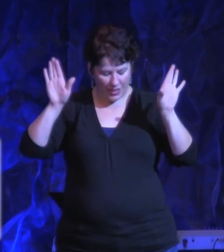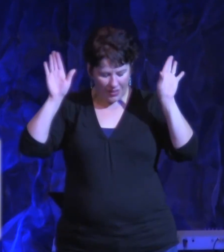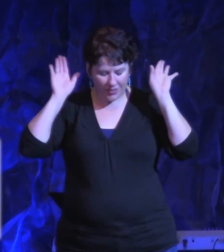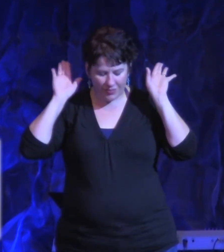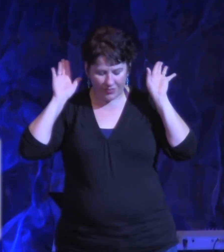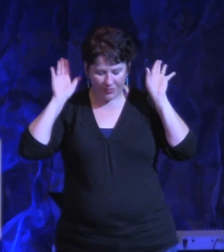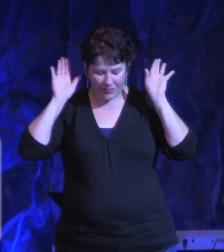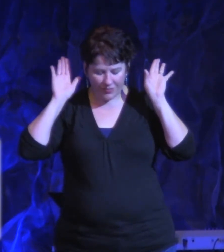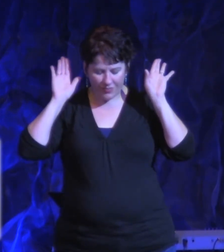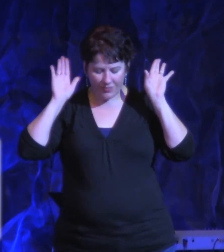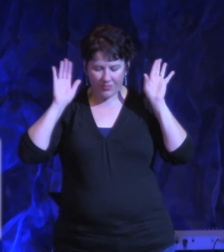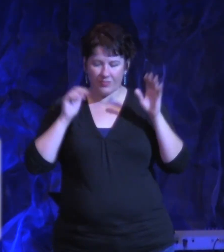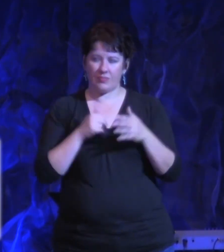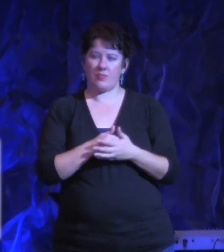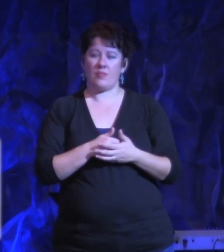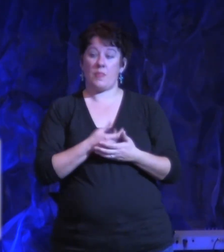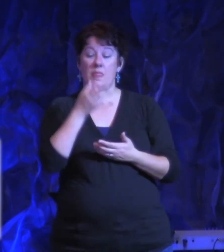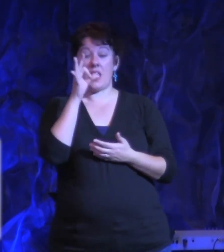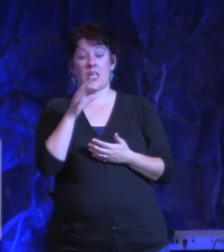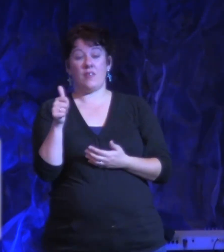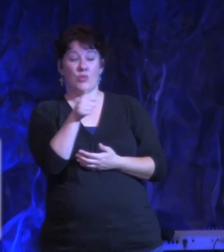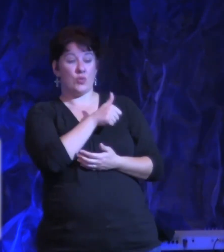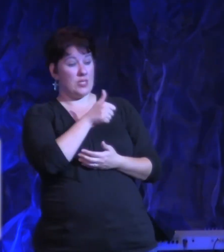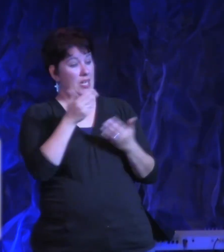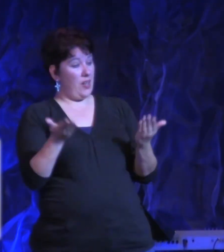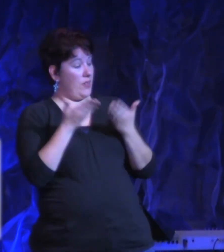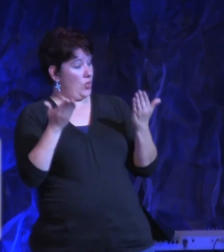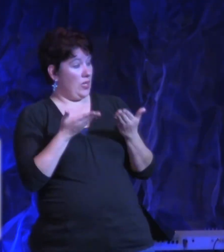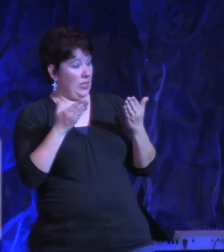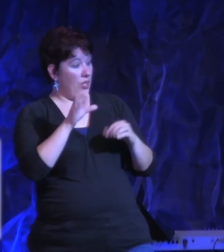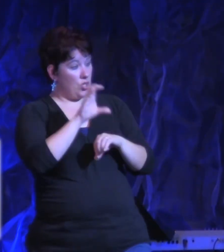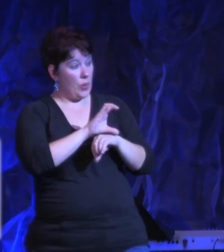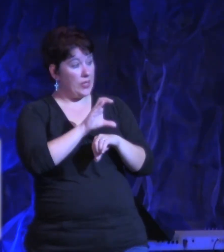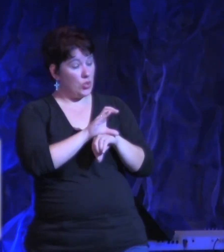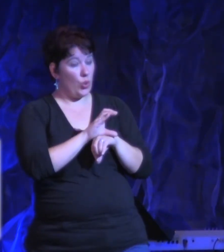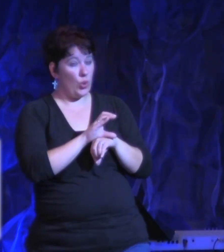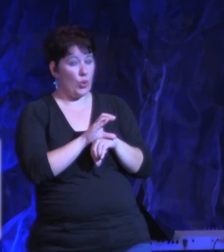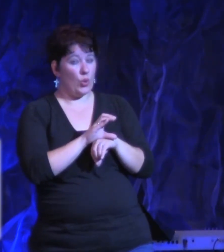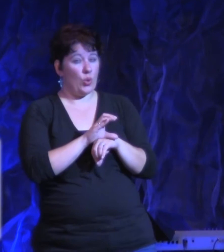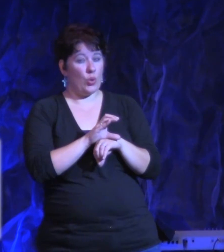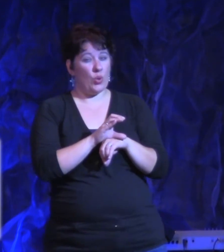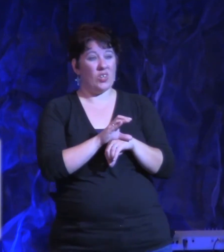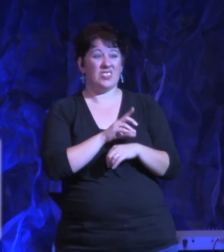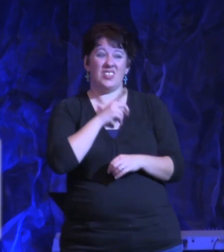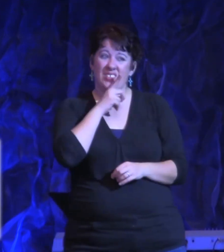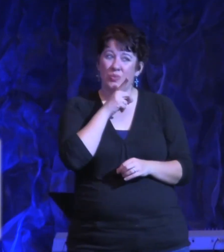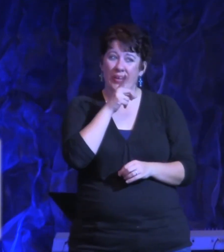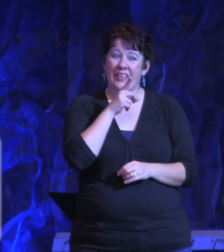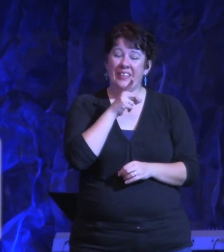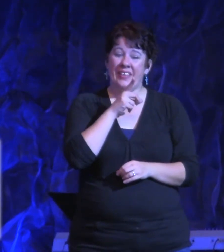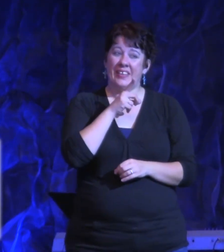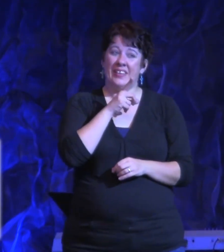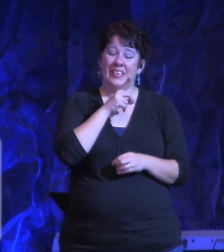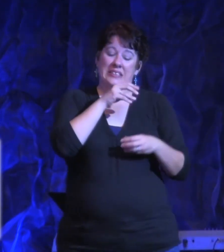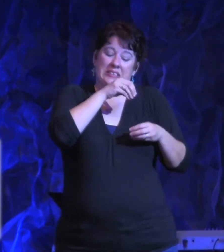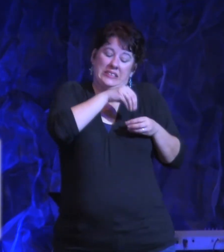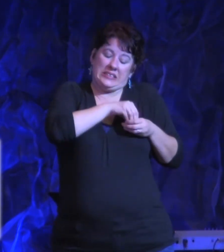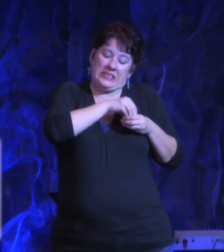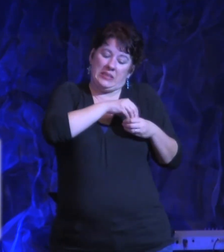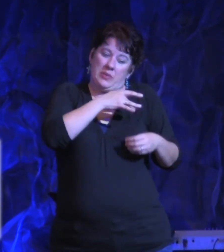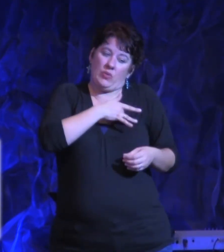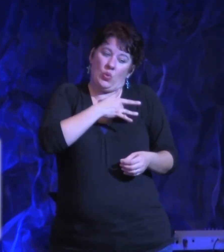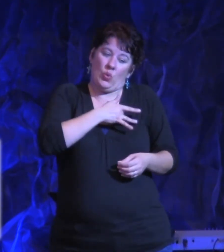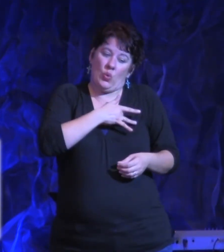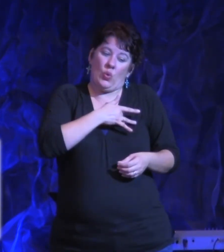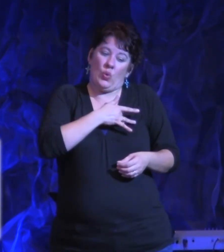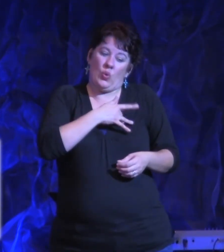Now listen, if you're here today, you're in church today and really, in your heart of hearts, you say, Todd, I